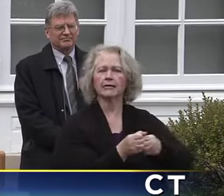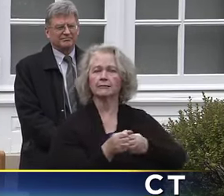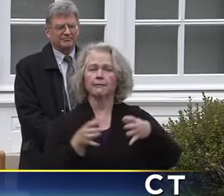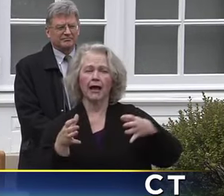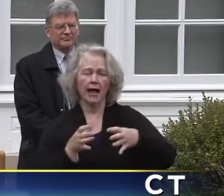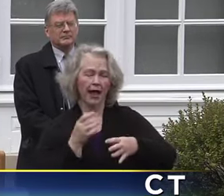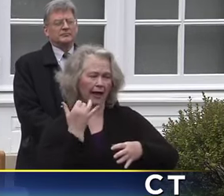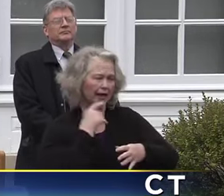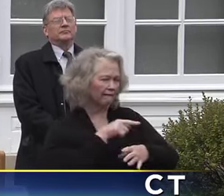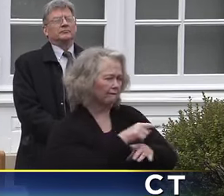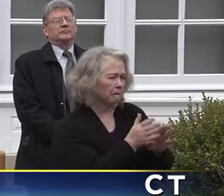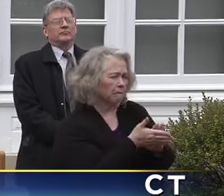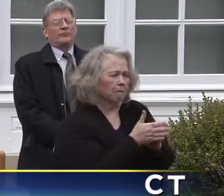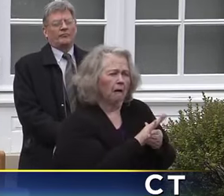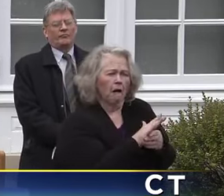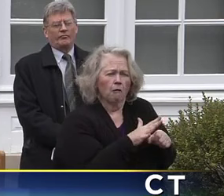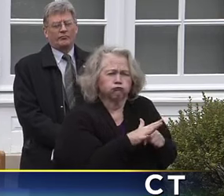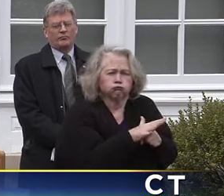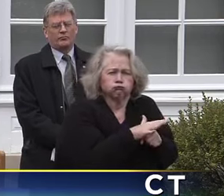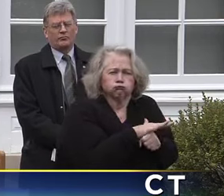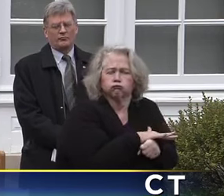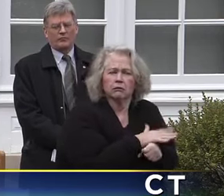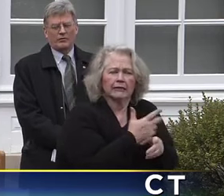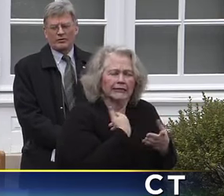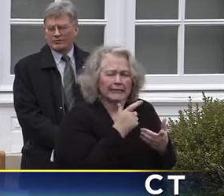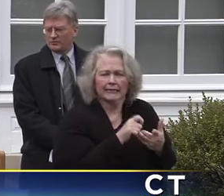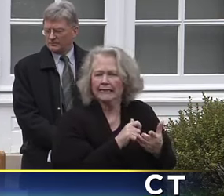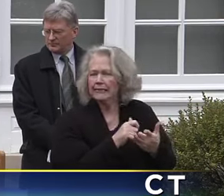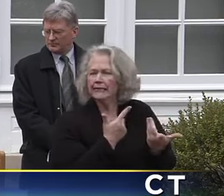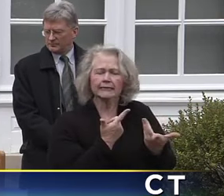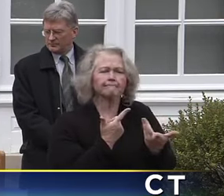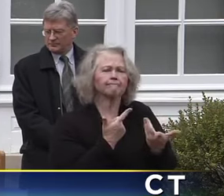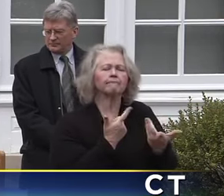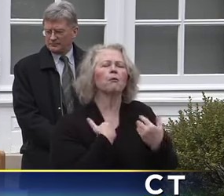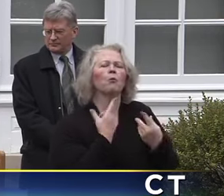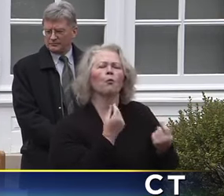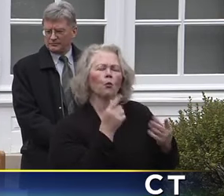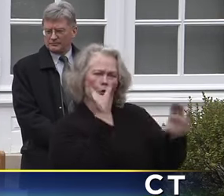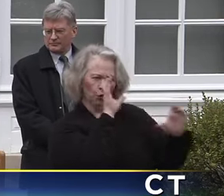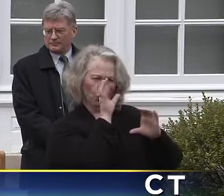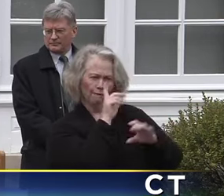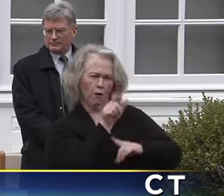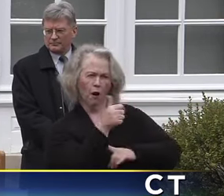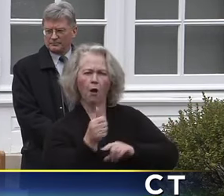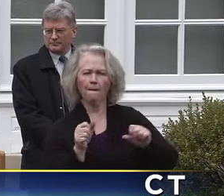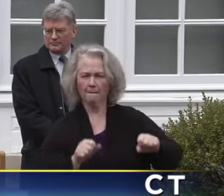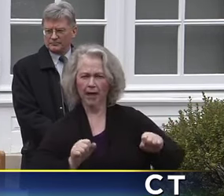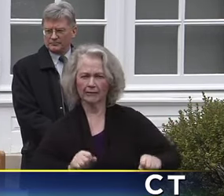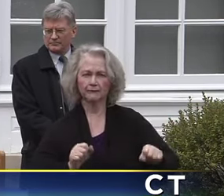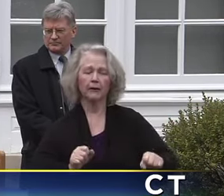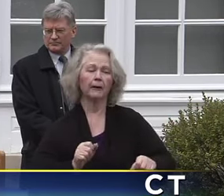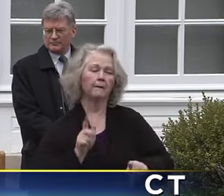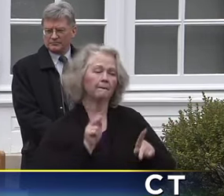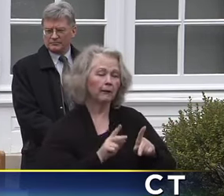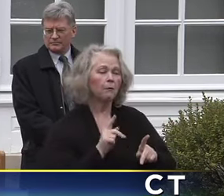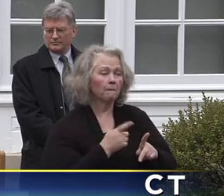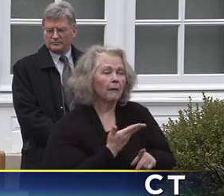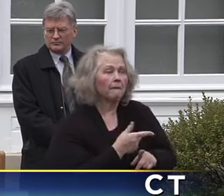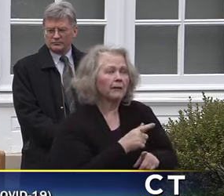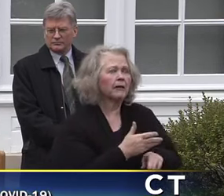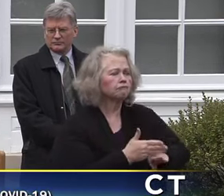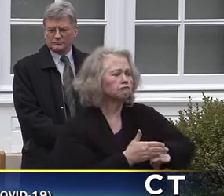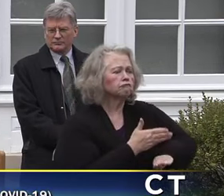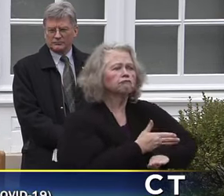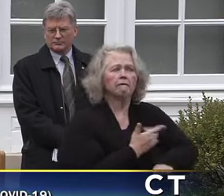congestion there, we do have oversupply, we do need some extra capacity that we'll be able to take folks who are maybe on the mend, put them